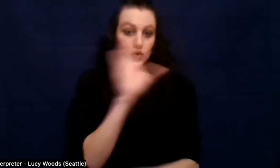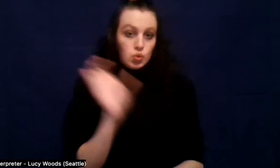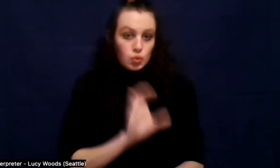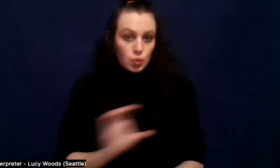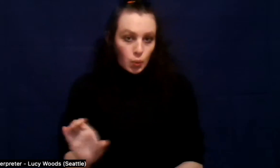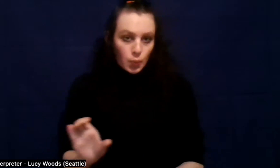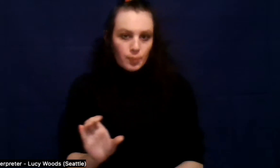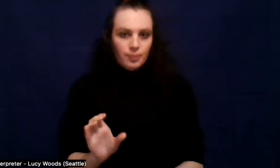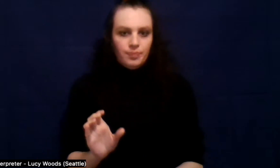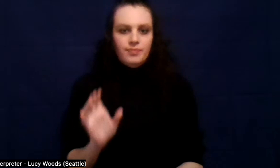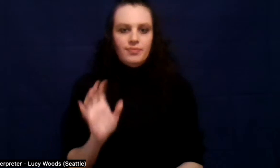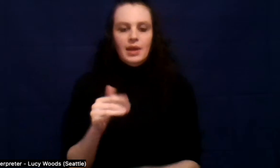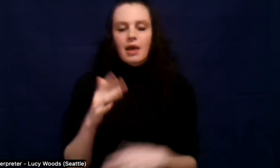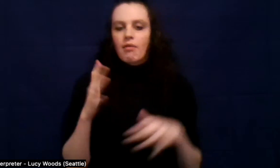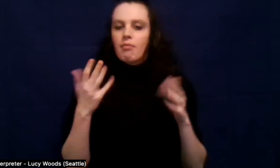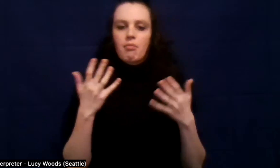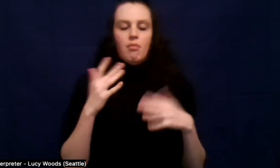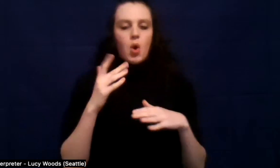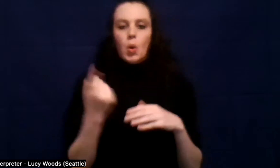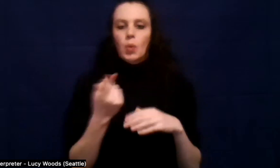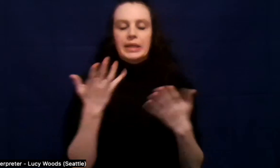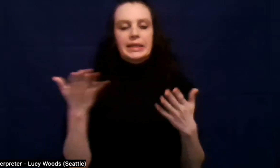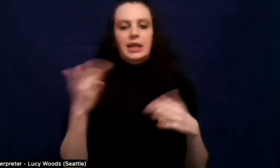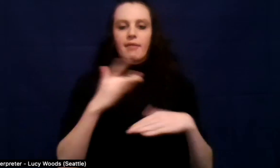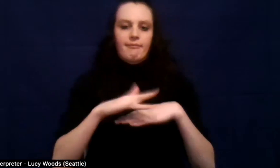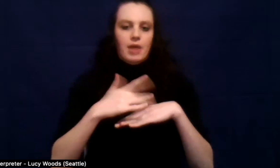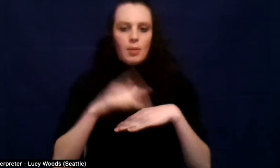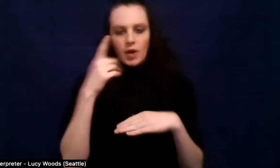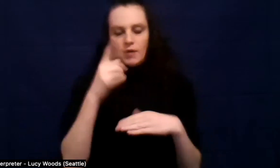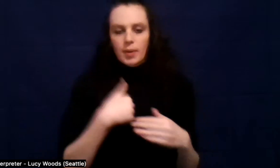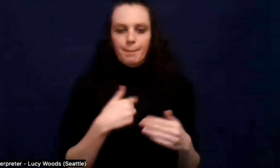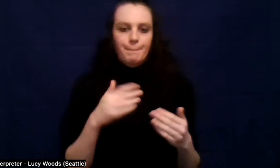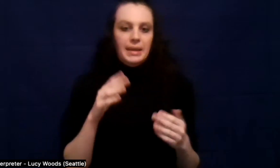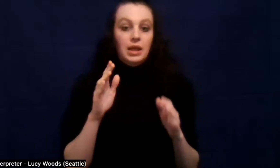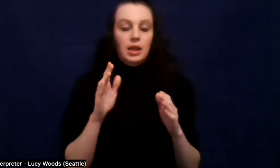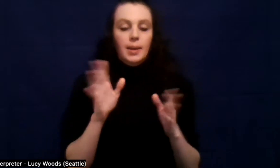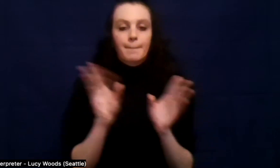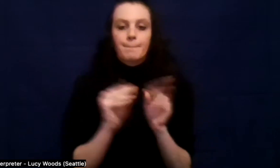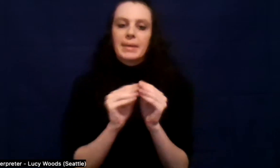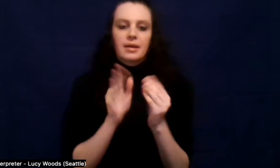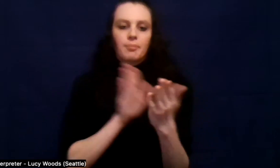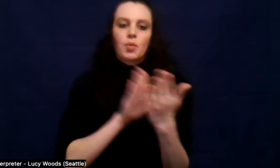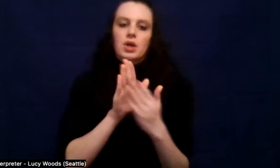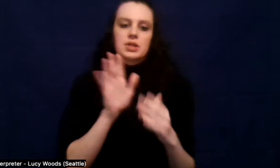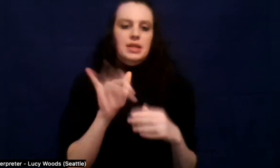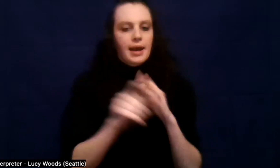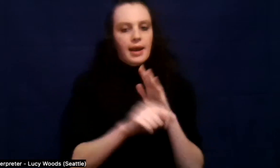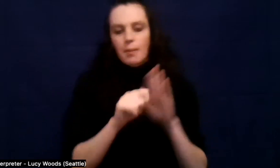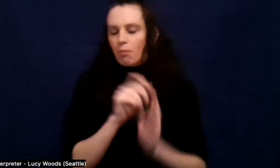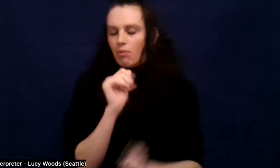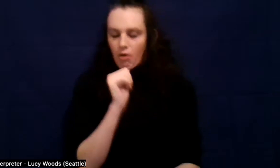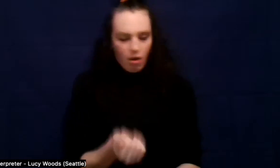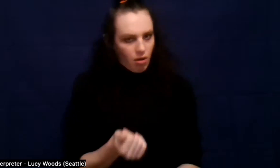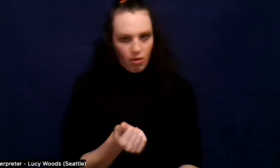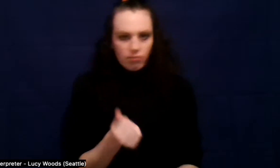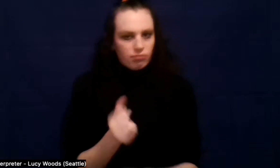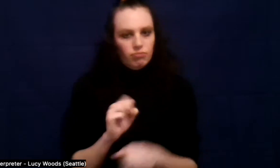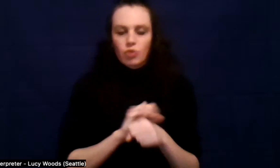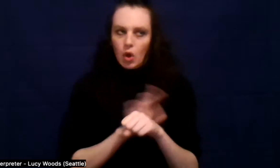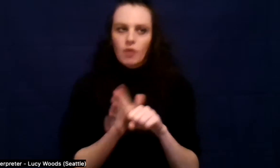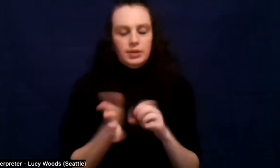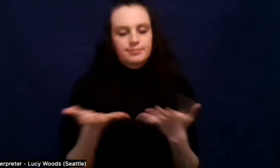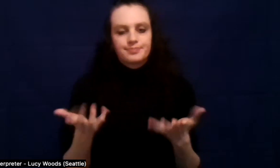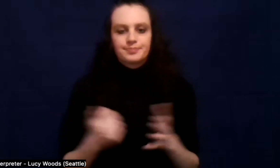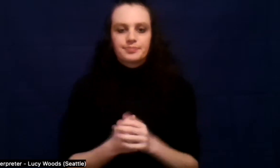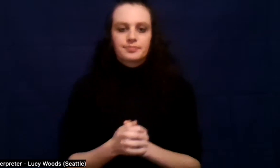available to me at the time that I got sober. Boy, was that hard. It's so awesome that there is